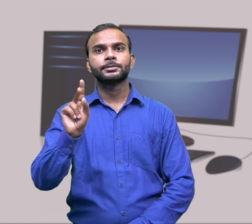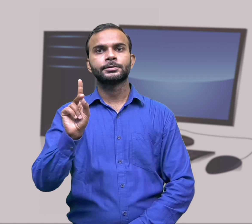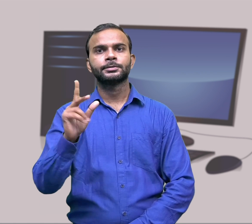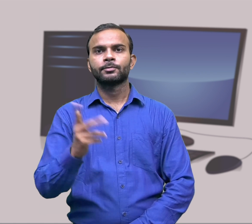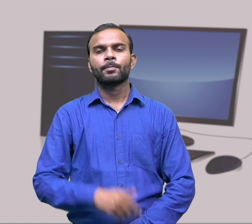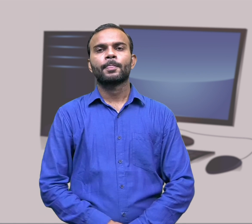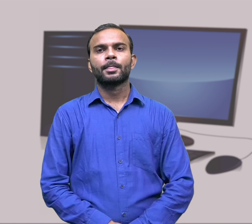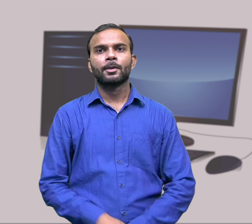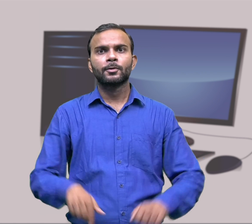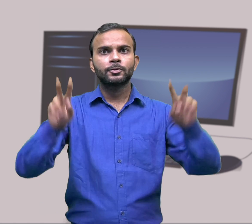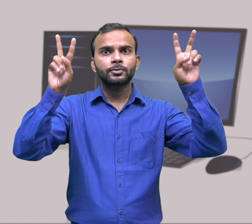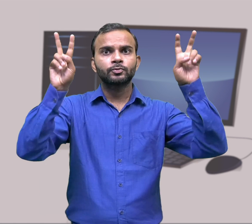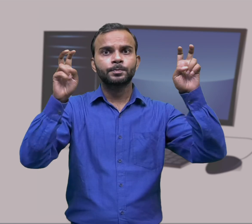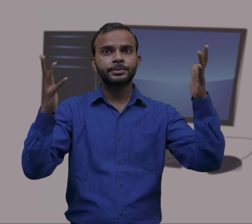Now take a look at the next topic.